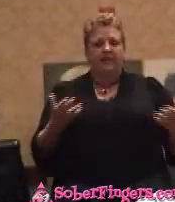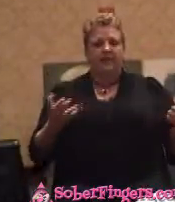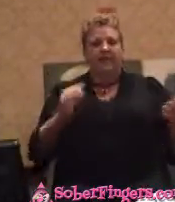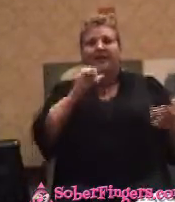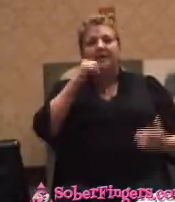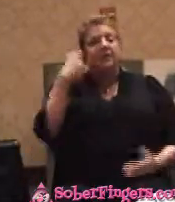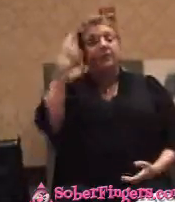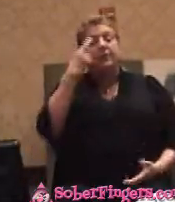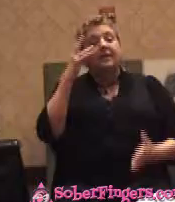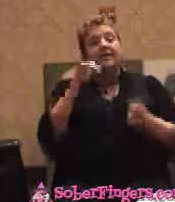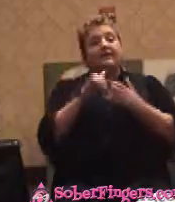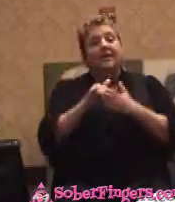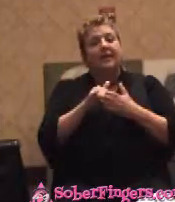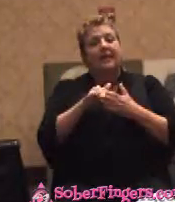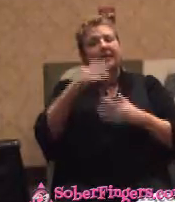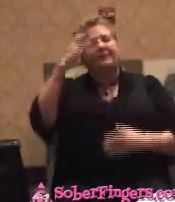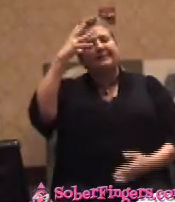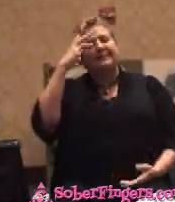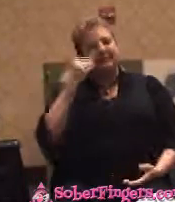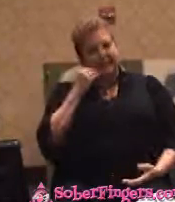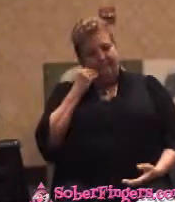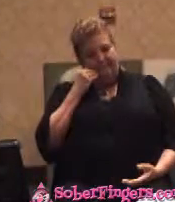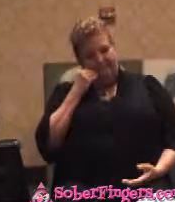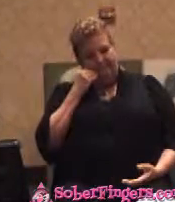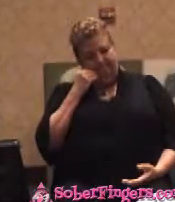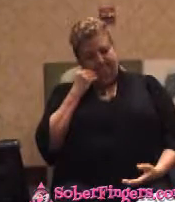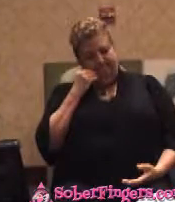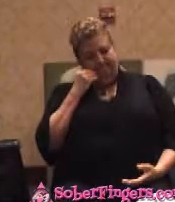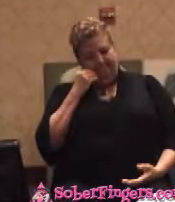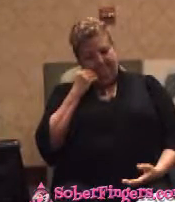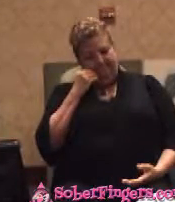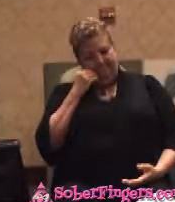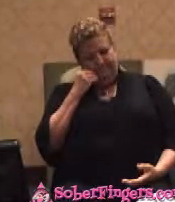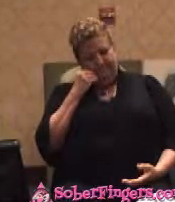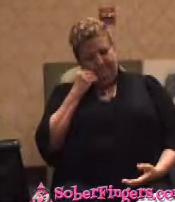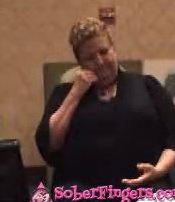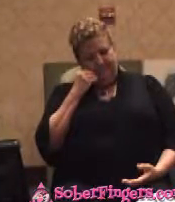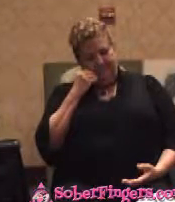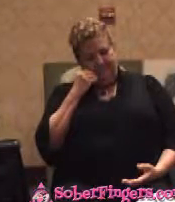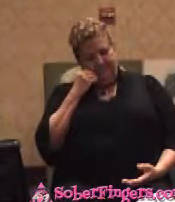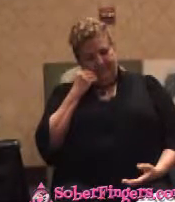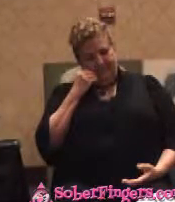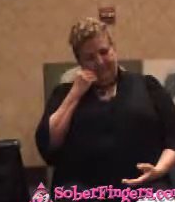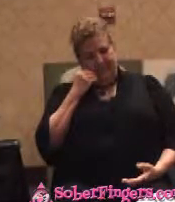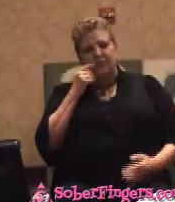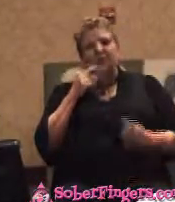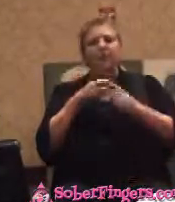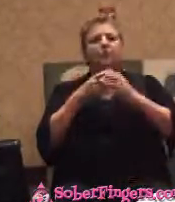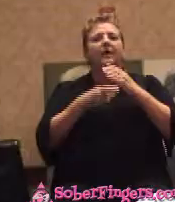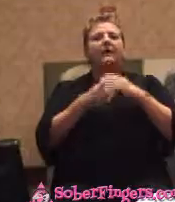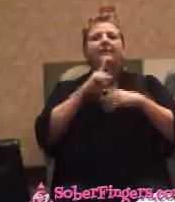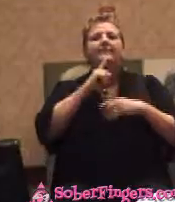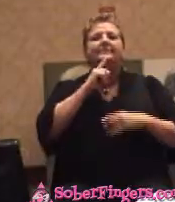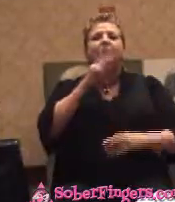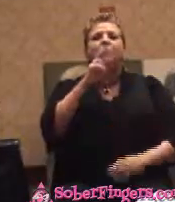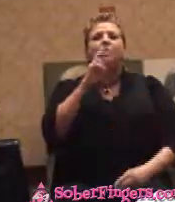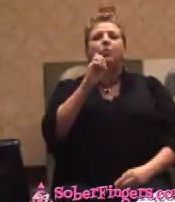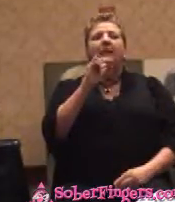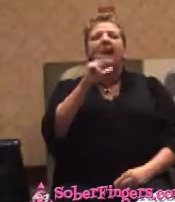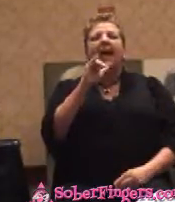that I had been asleep to what's reality in this world. I had been off in the materialistic world.